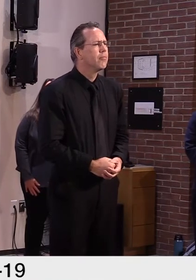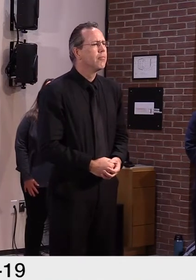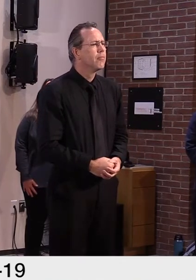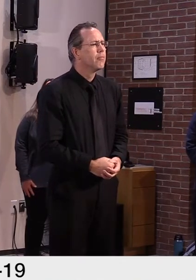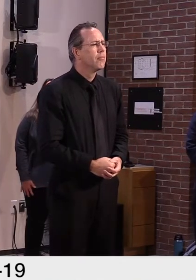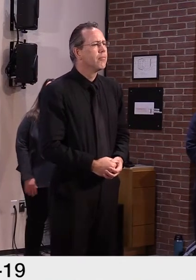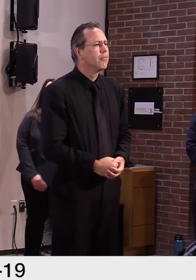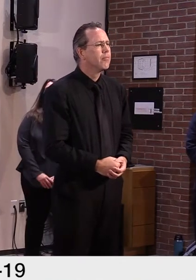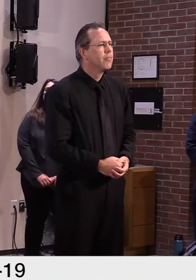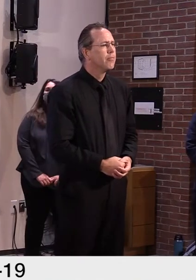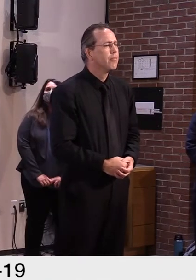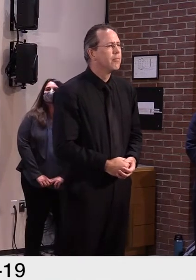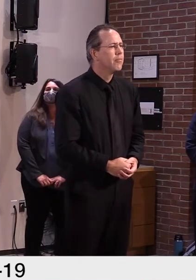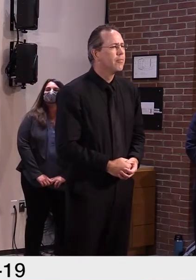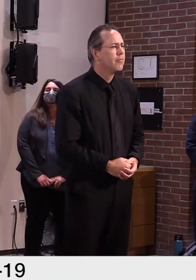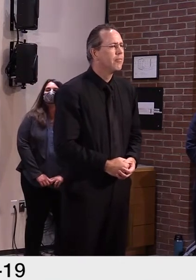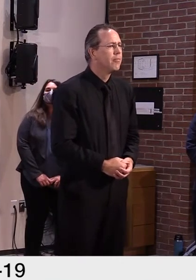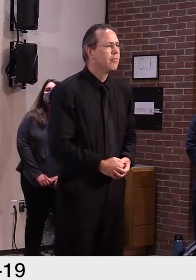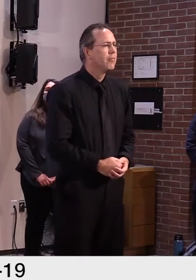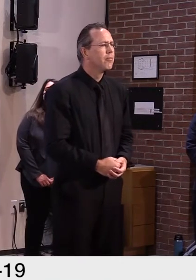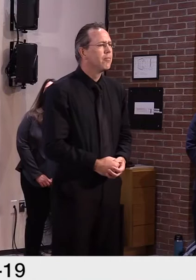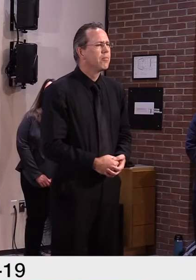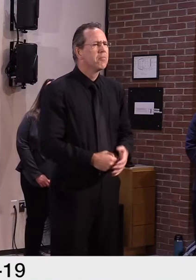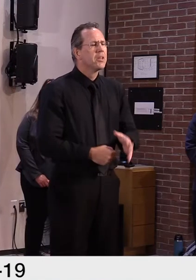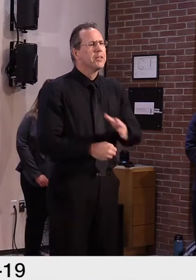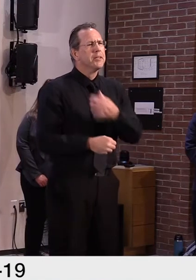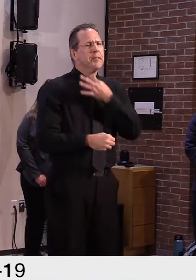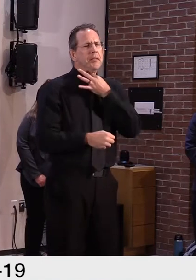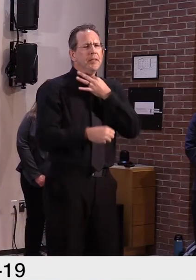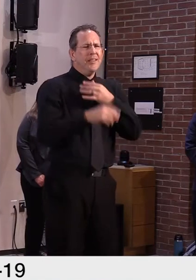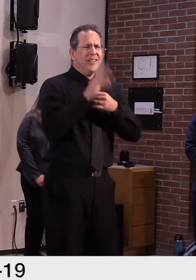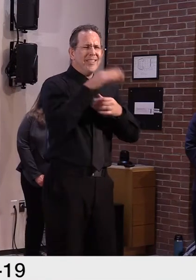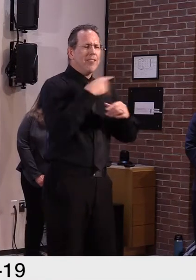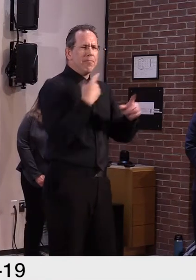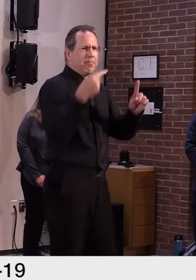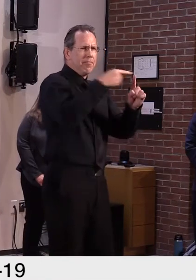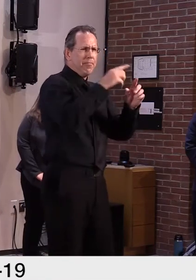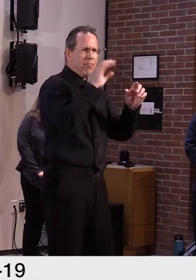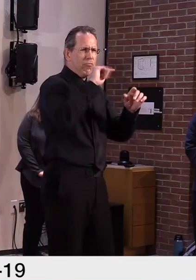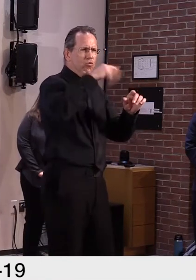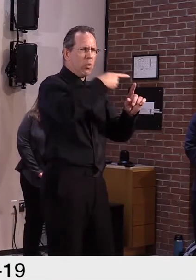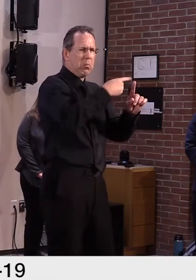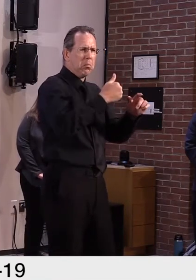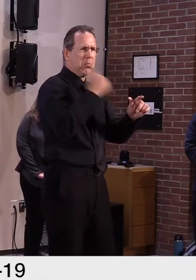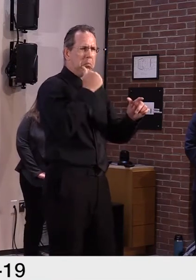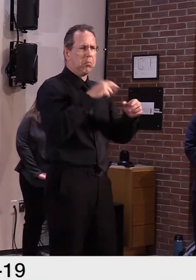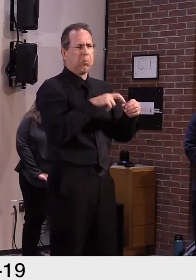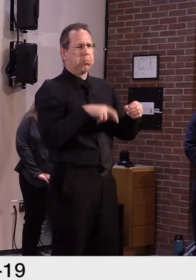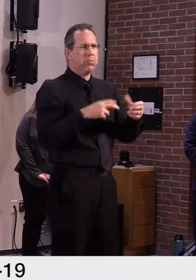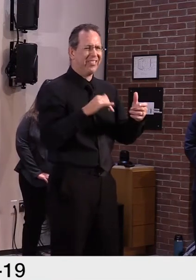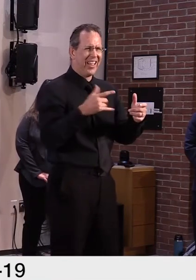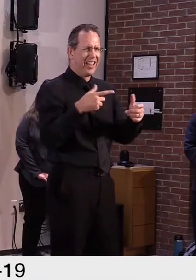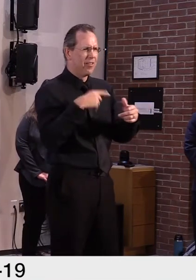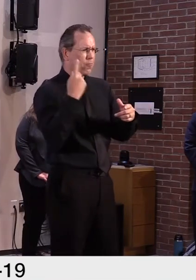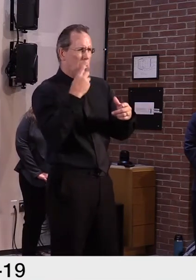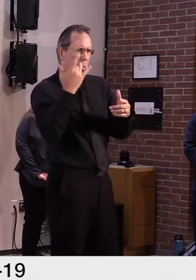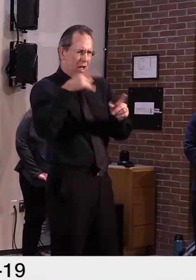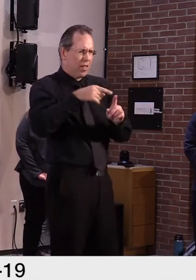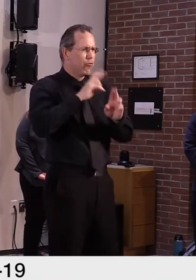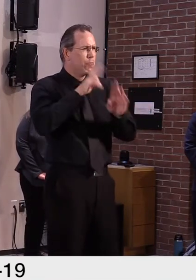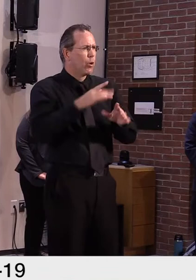his strategy is. But again, I just see this as dangerous for our country. It further